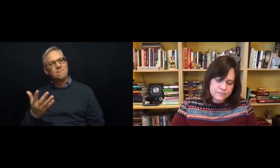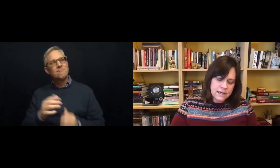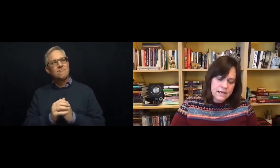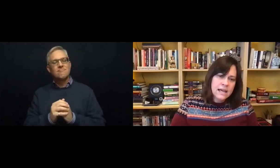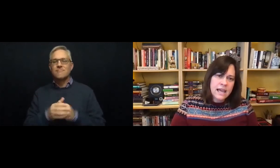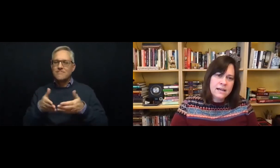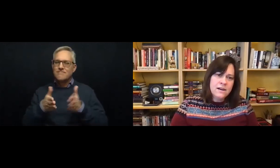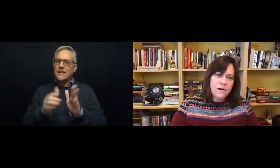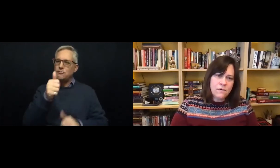and know